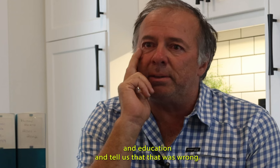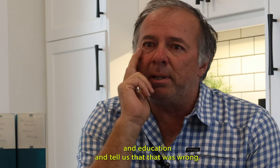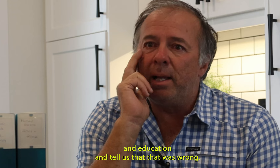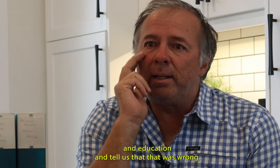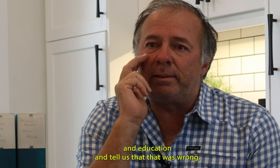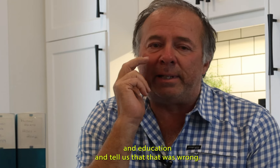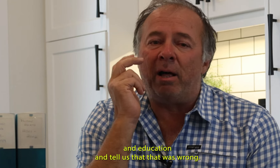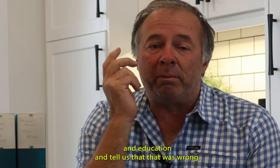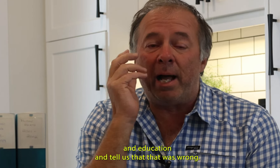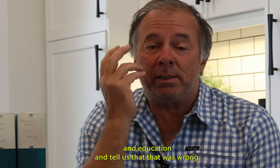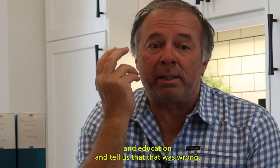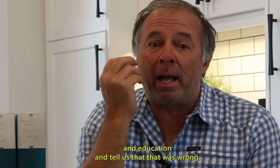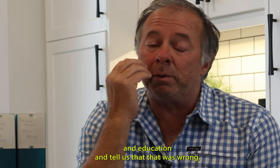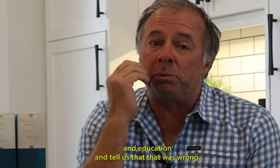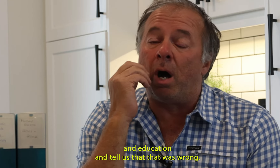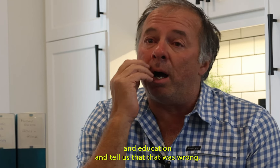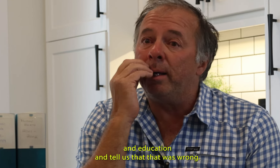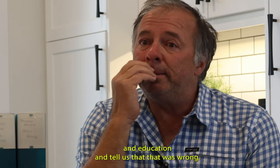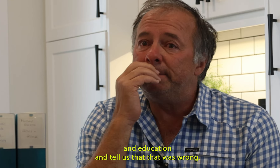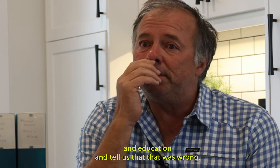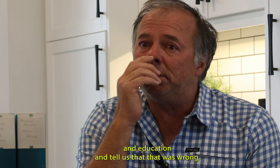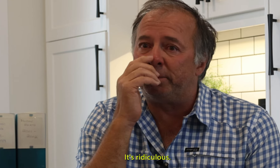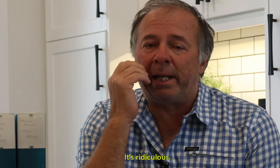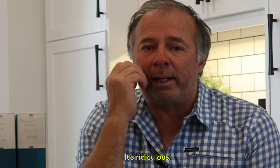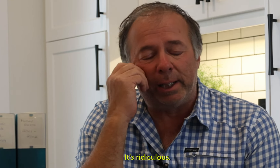tell us that that was wrong. It's ridiculous.